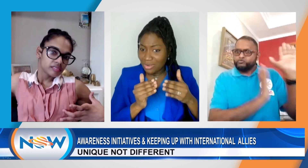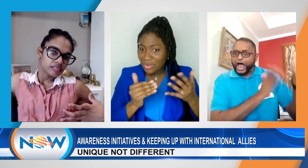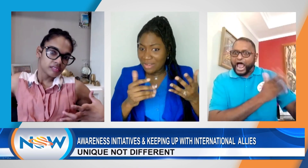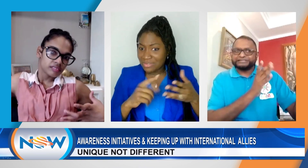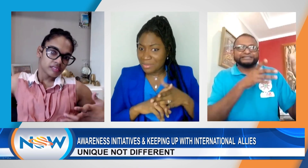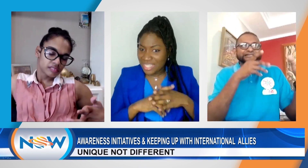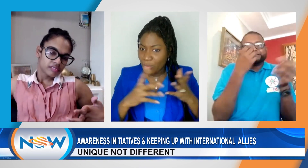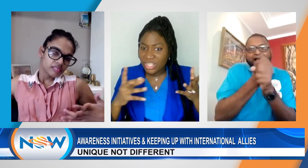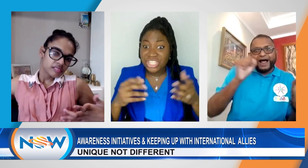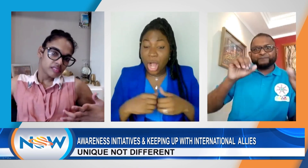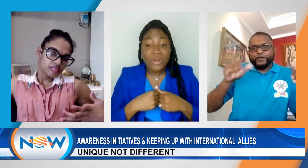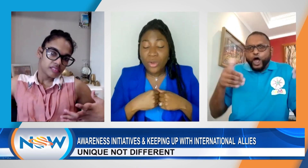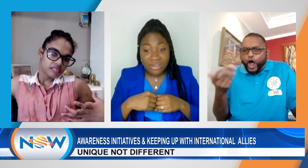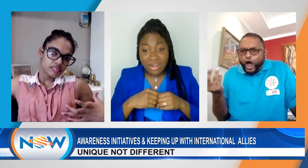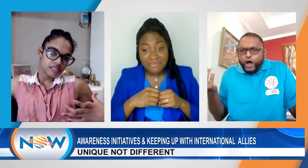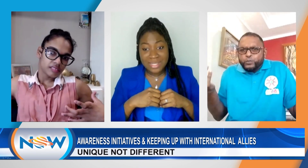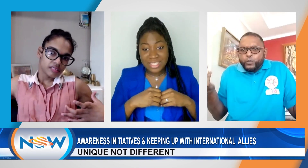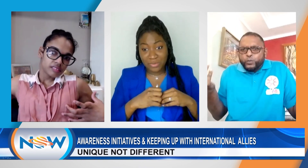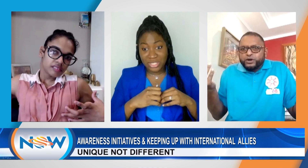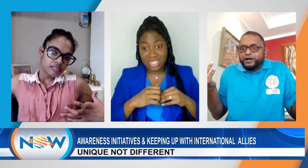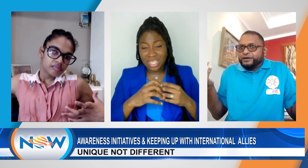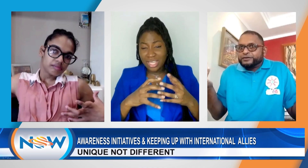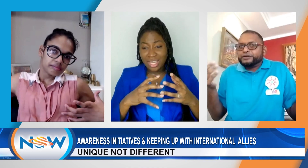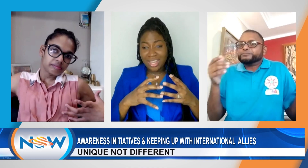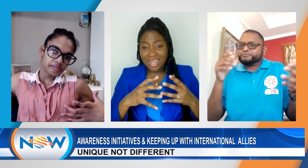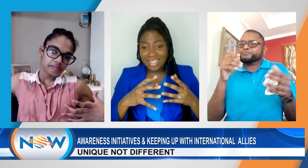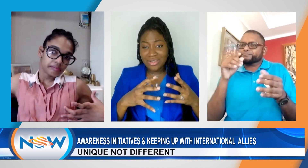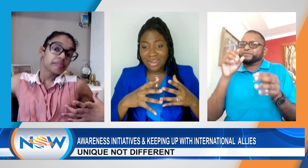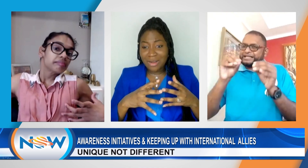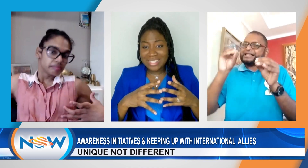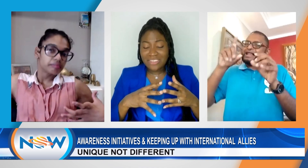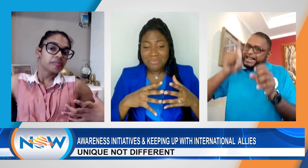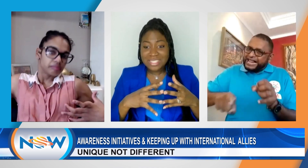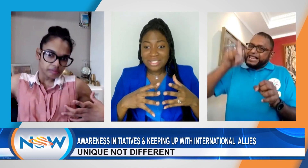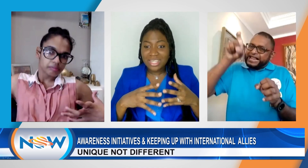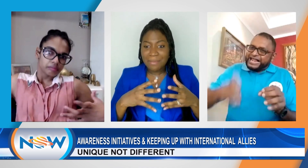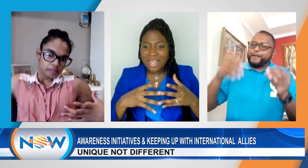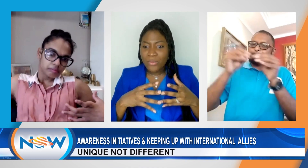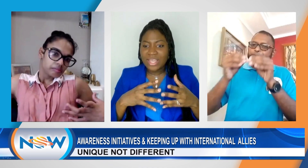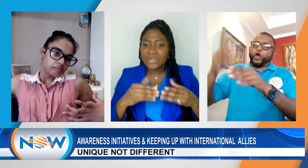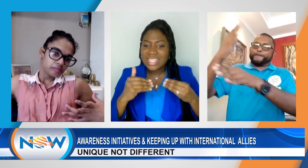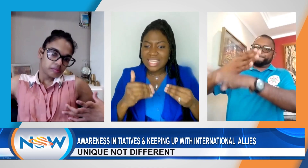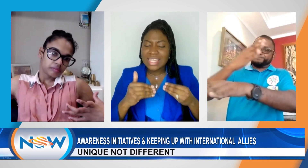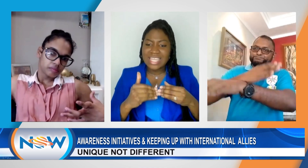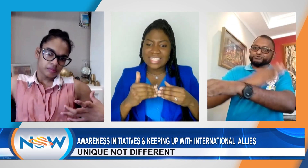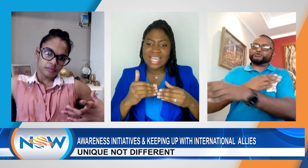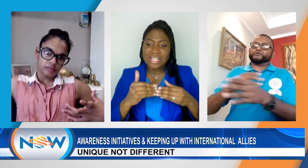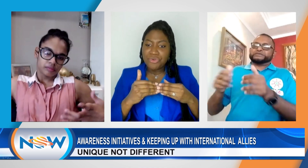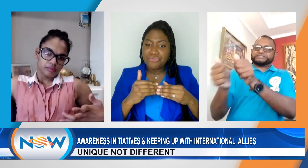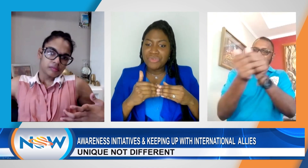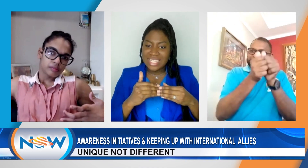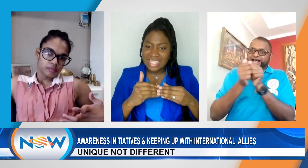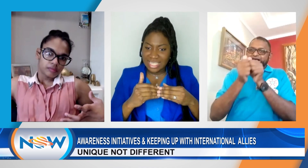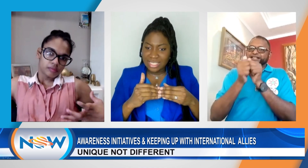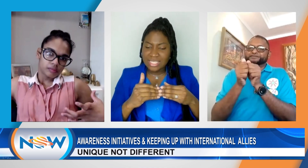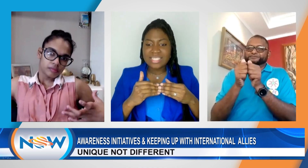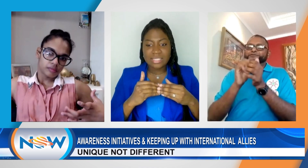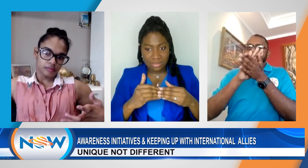know, you have a familiar wheelchair, how are they going to run from a situation? You know, how are deaf persons going to be aware? These are things that really need still